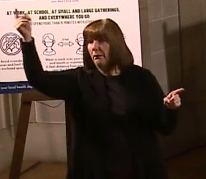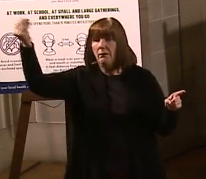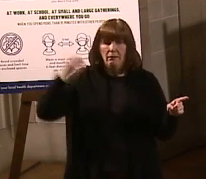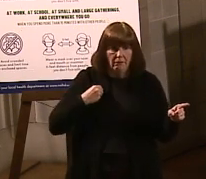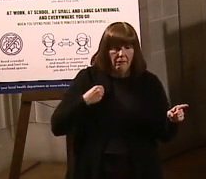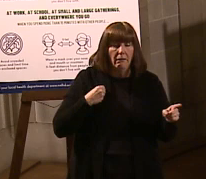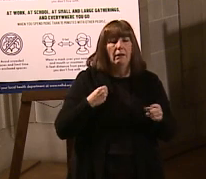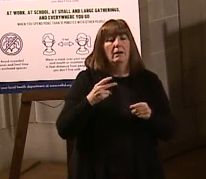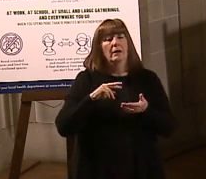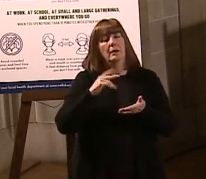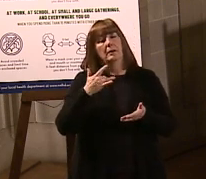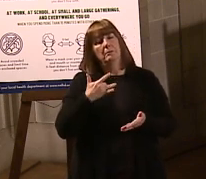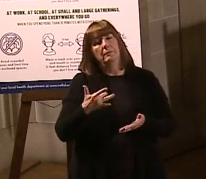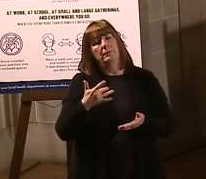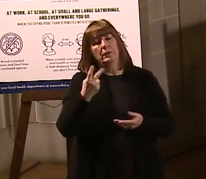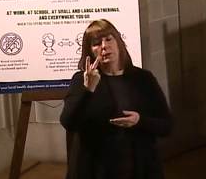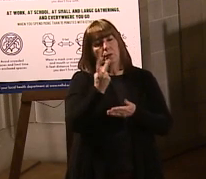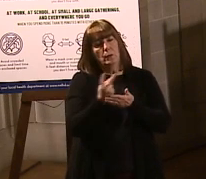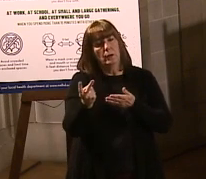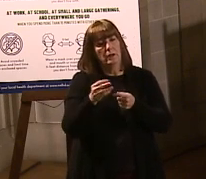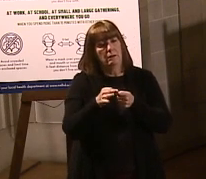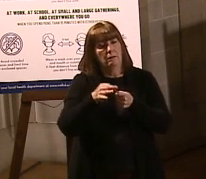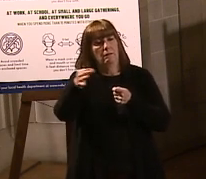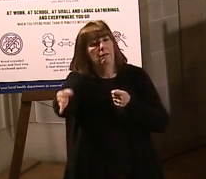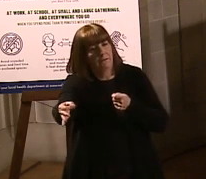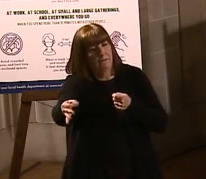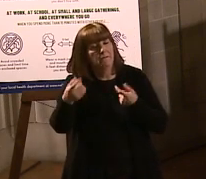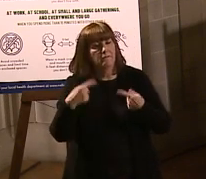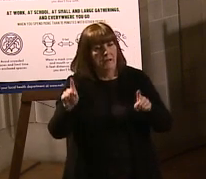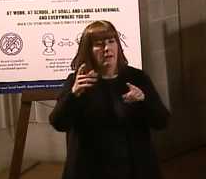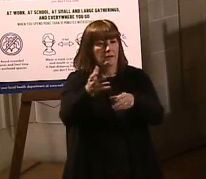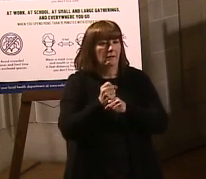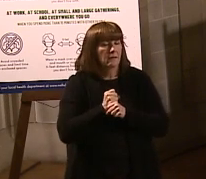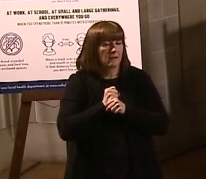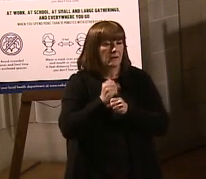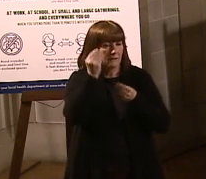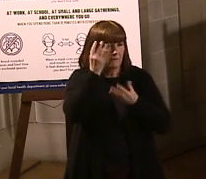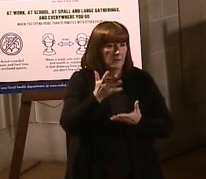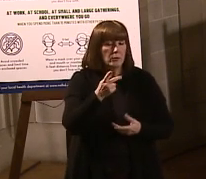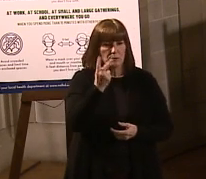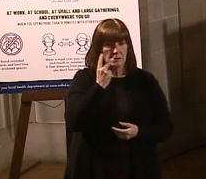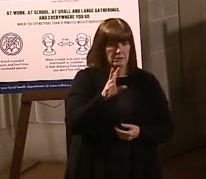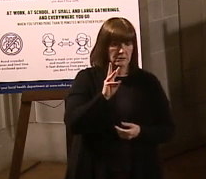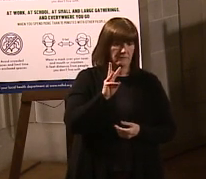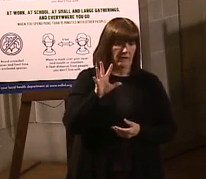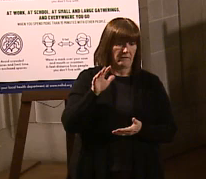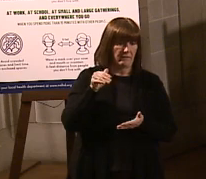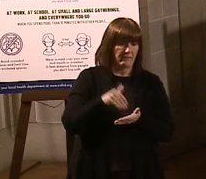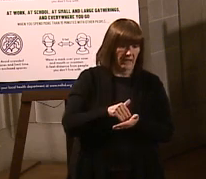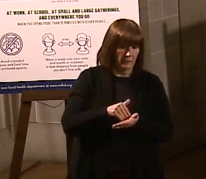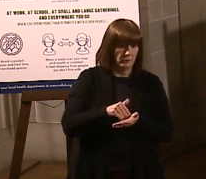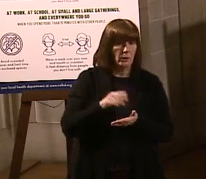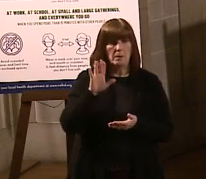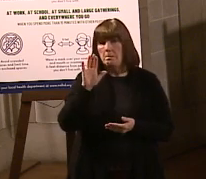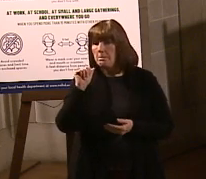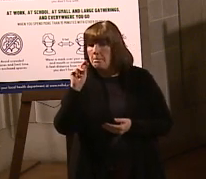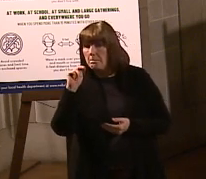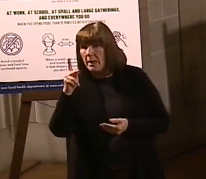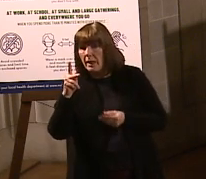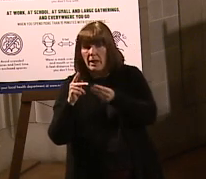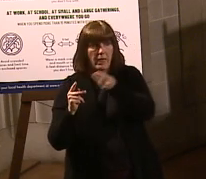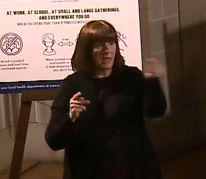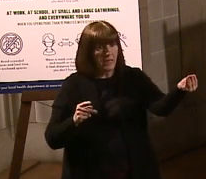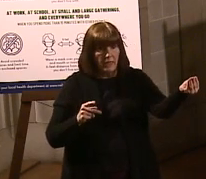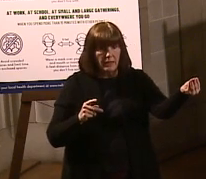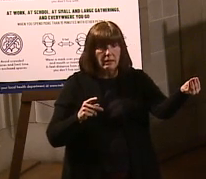a two-week delay to be able to get that to us, and that's why you see 65,000 doses that we've banked with the federal pharmacy program not being reported back